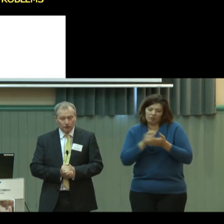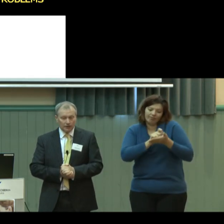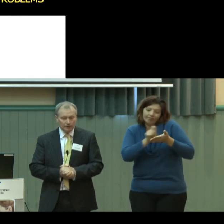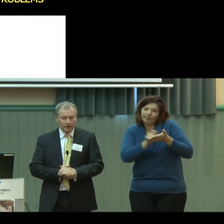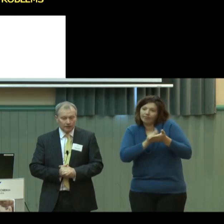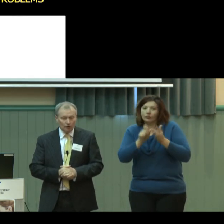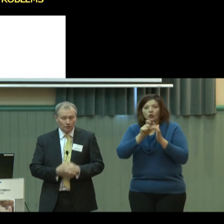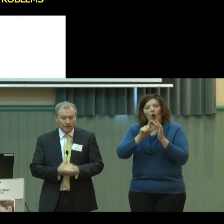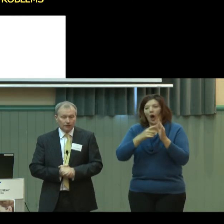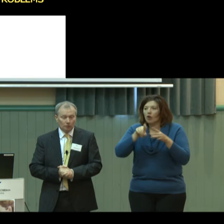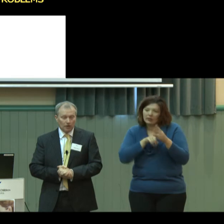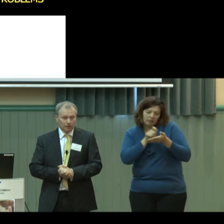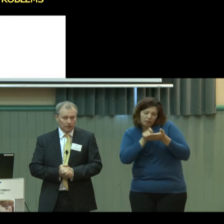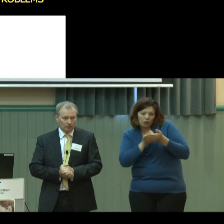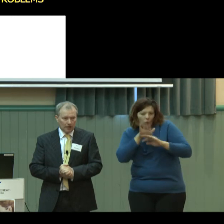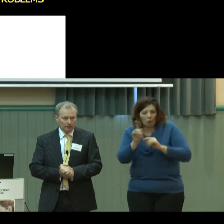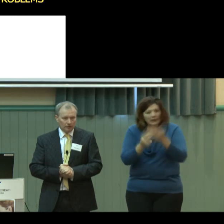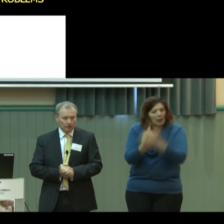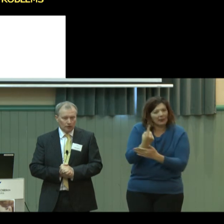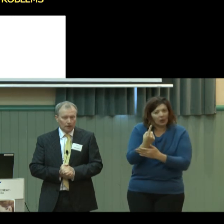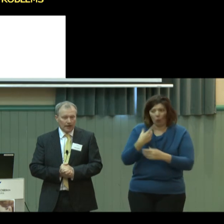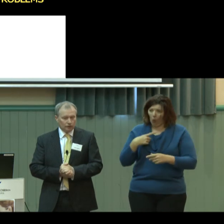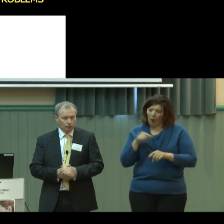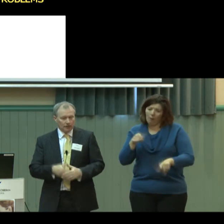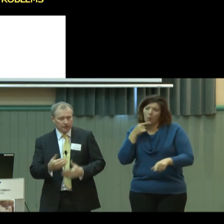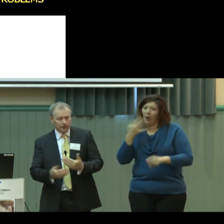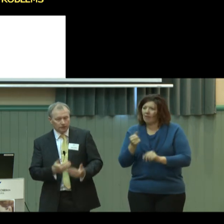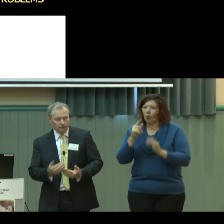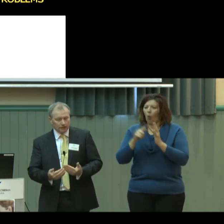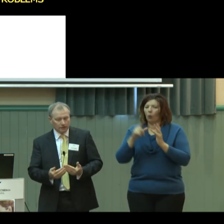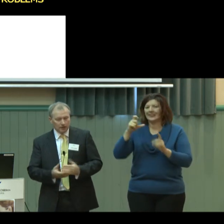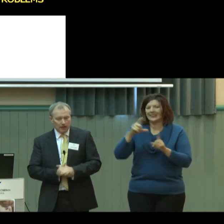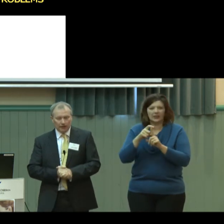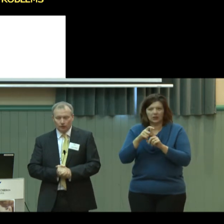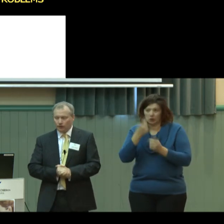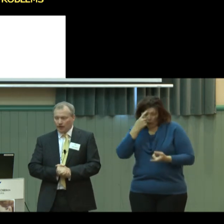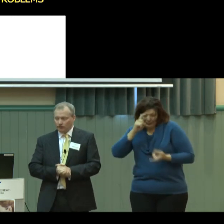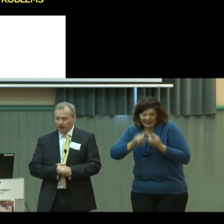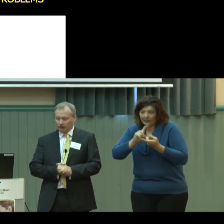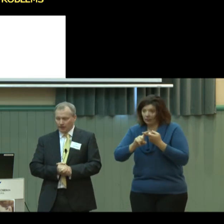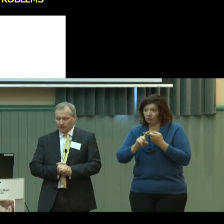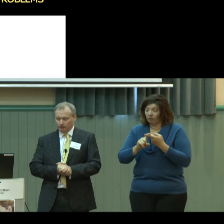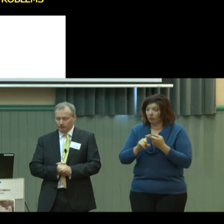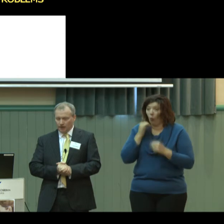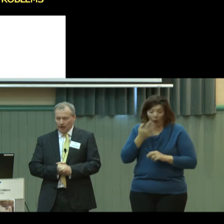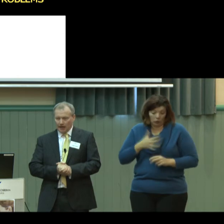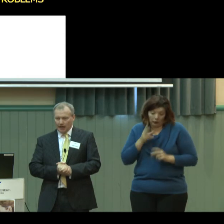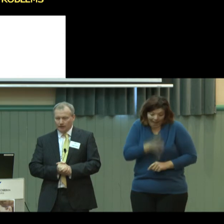OCD, obsessive compulsive type behaviours, where he has to repeatedly do things and he also gets very aggressive. And